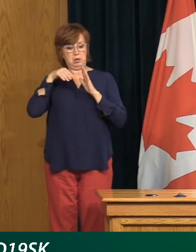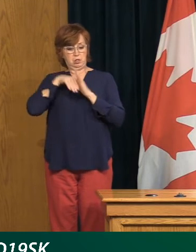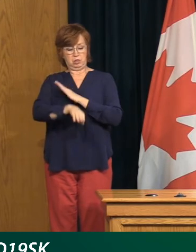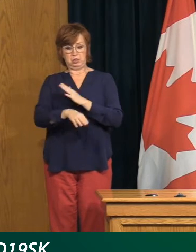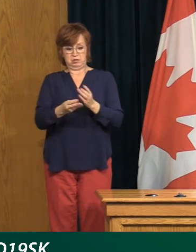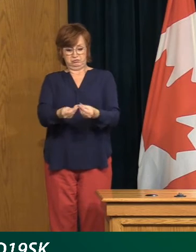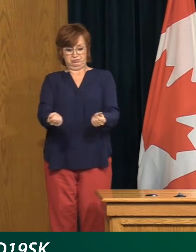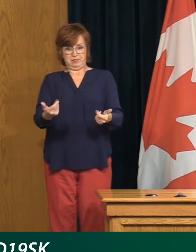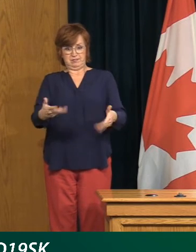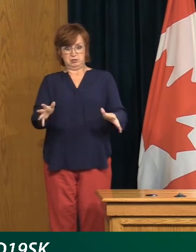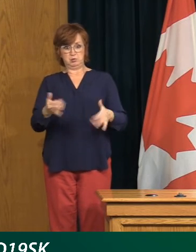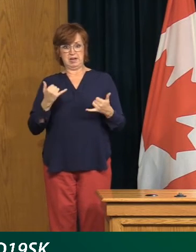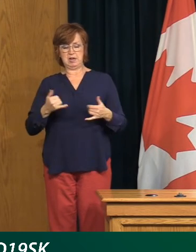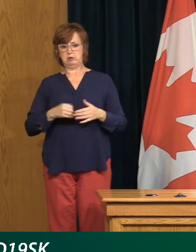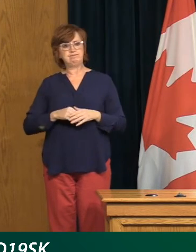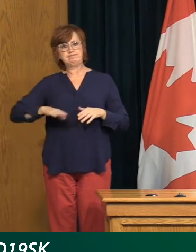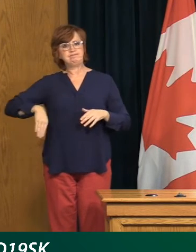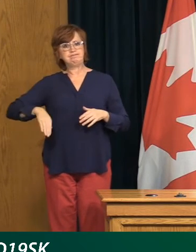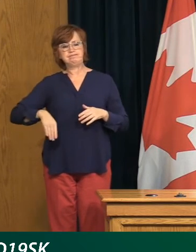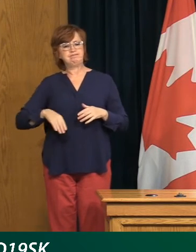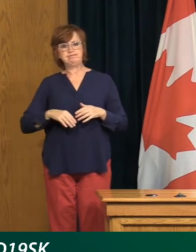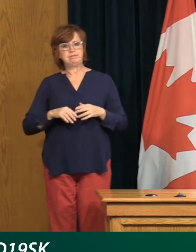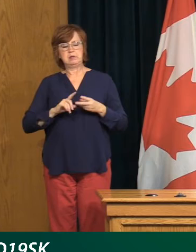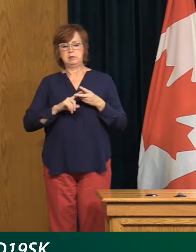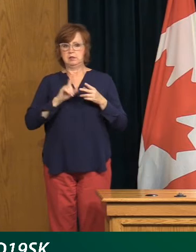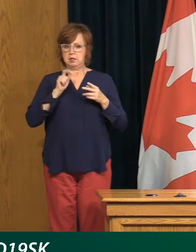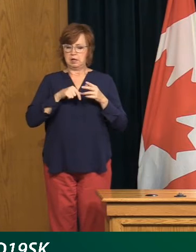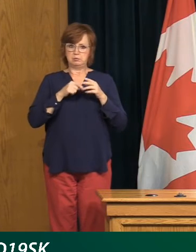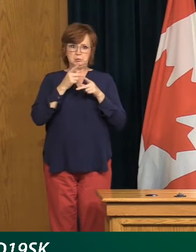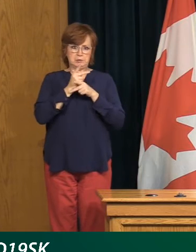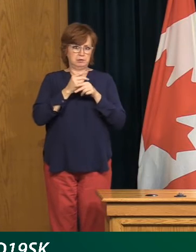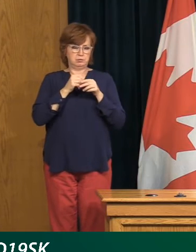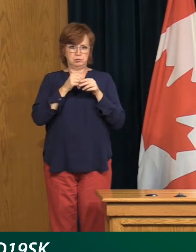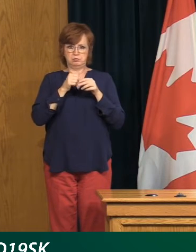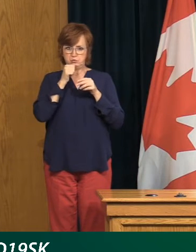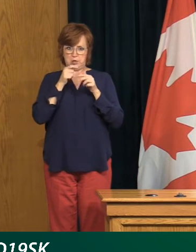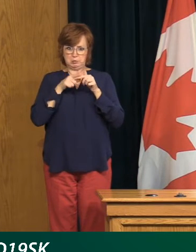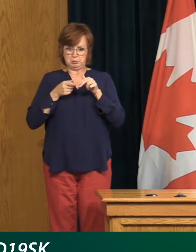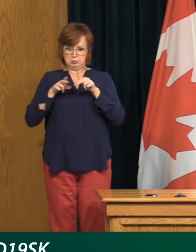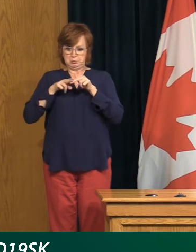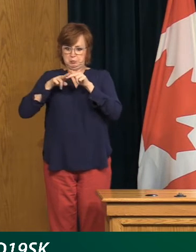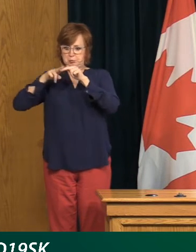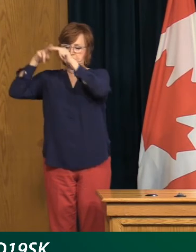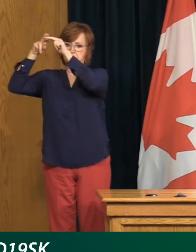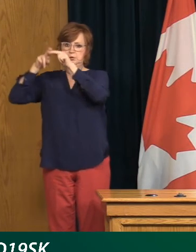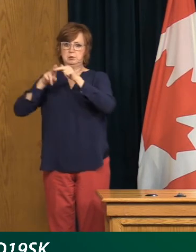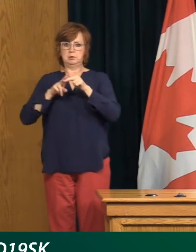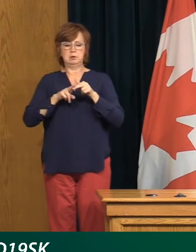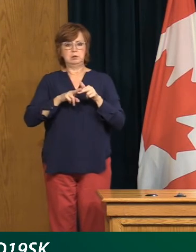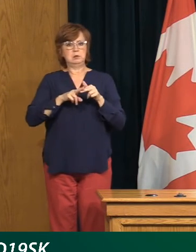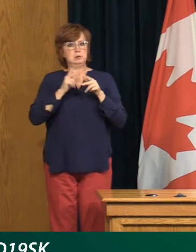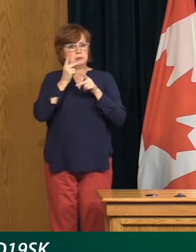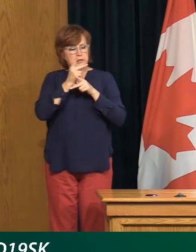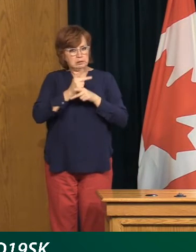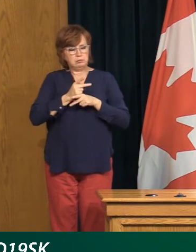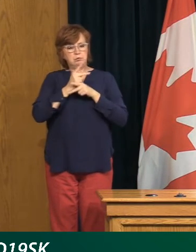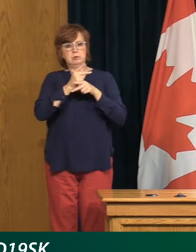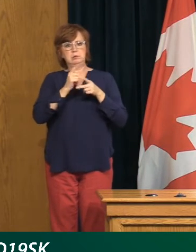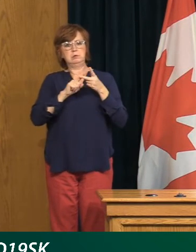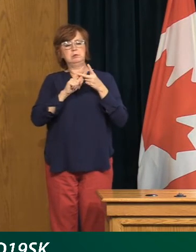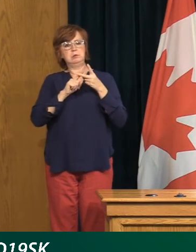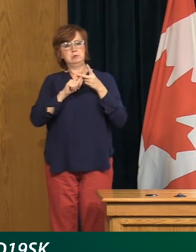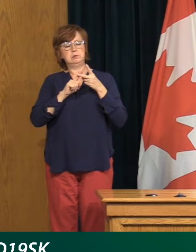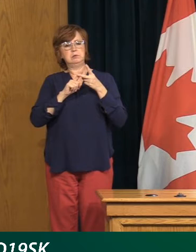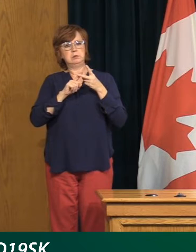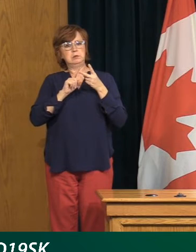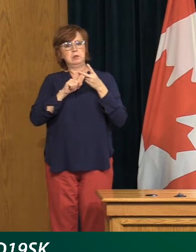preventing COVID cases surging, tolerating a higher case number than we have had in the past, but also doing the best we can to make sure